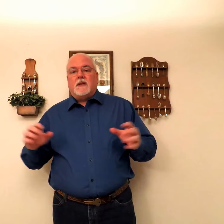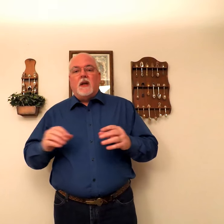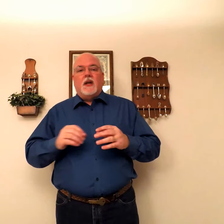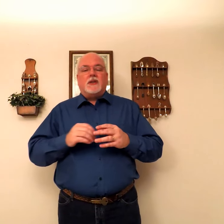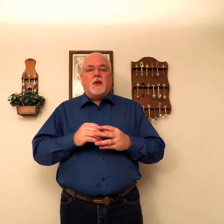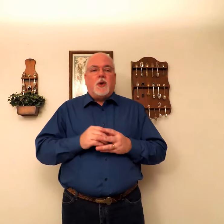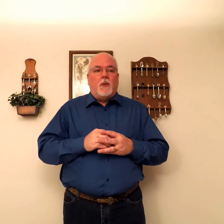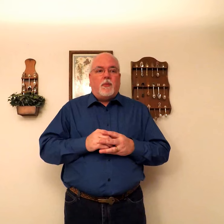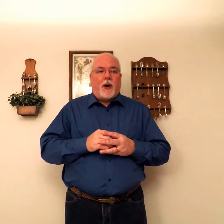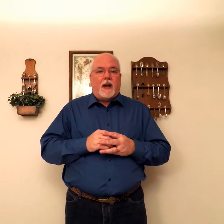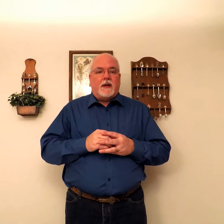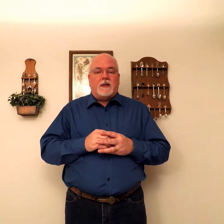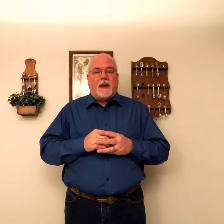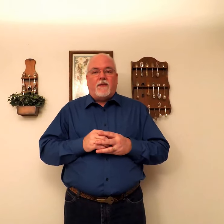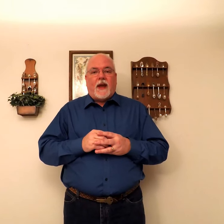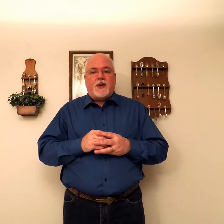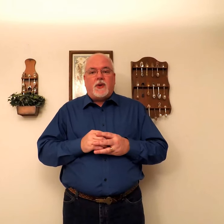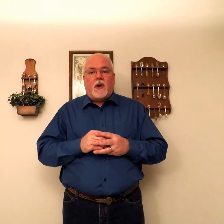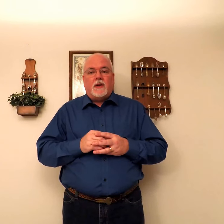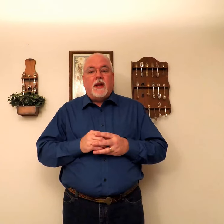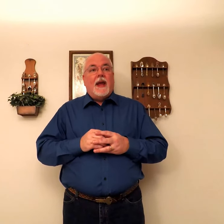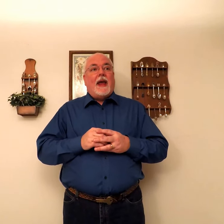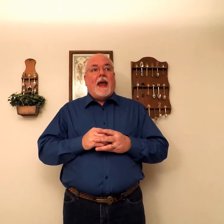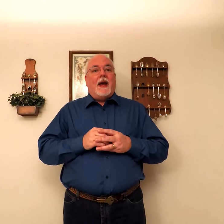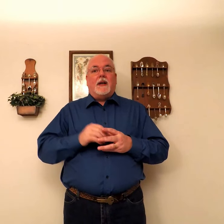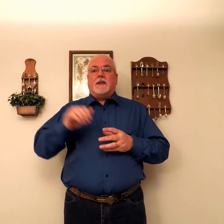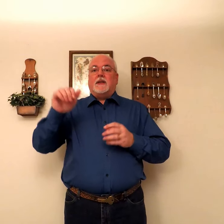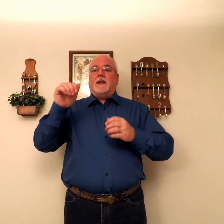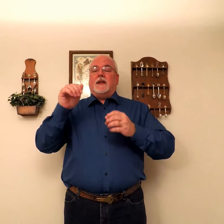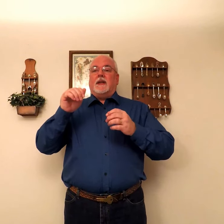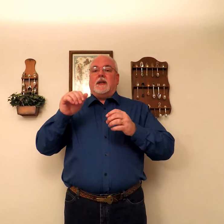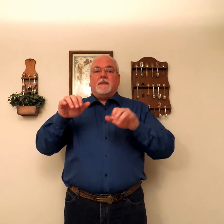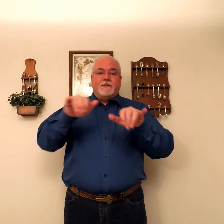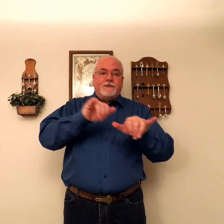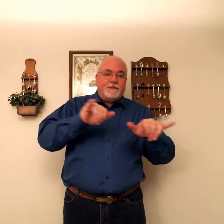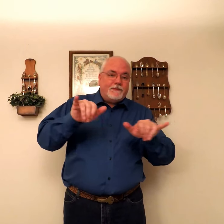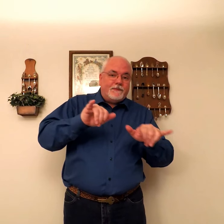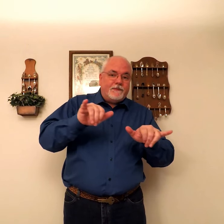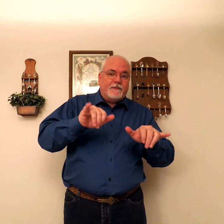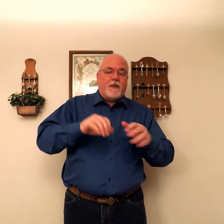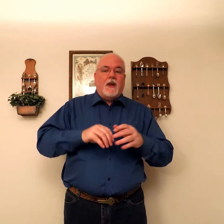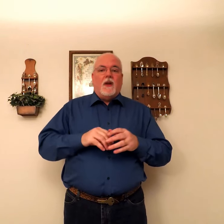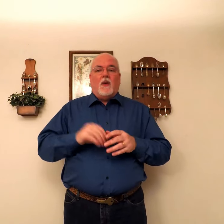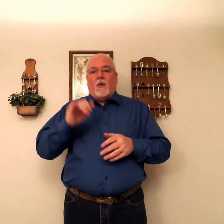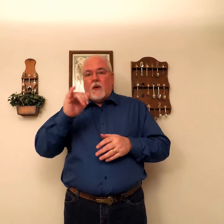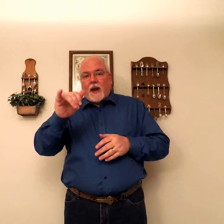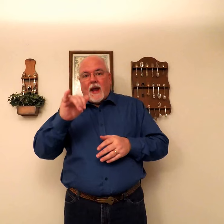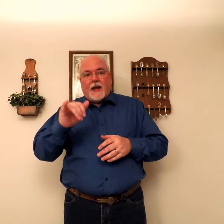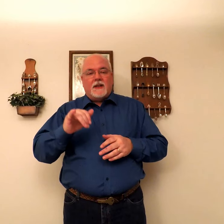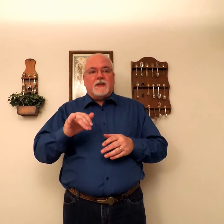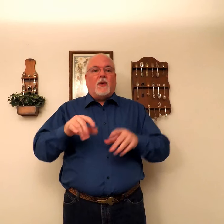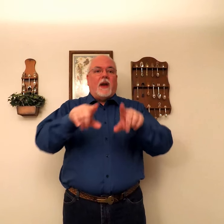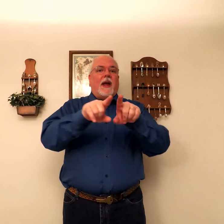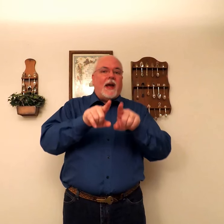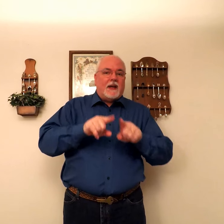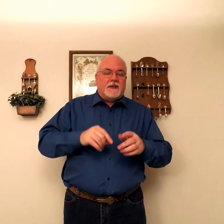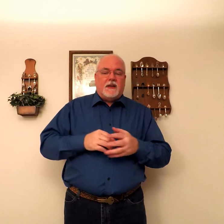So, don't practice like flashcards, as, or as, or as,